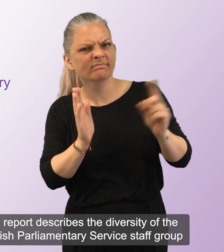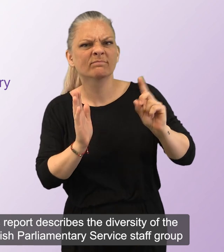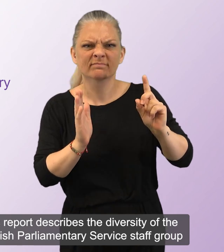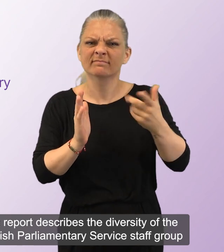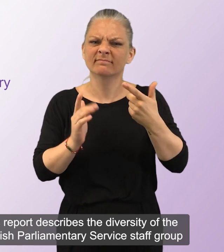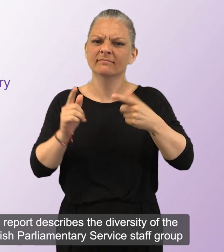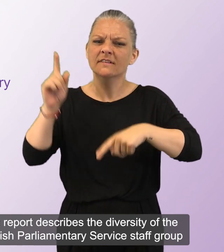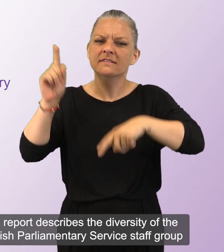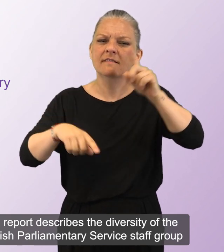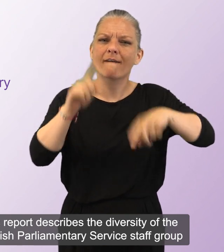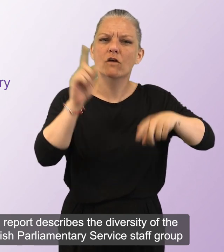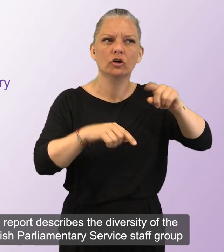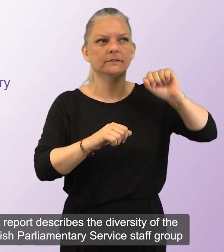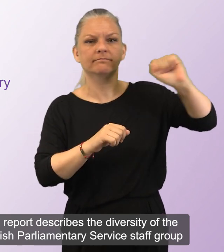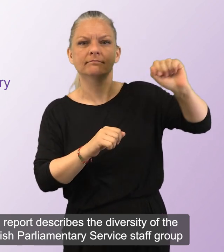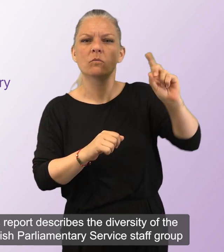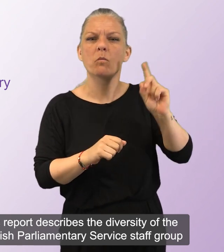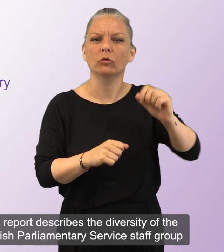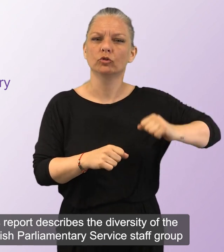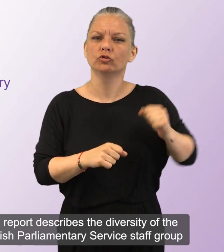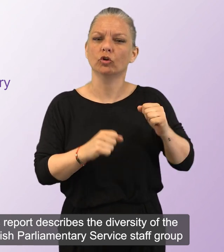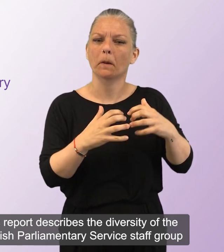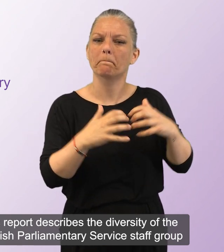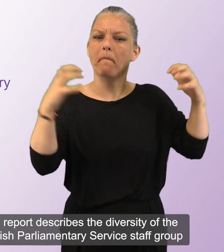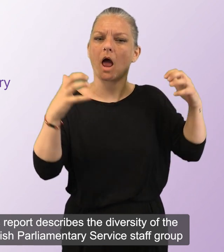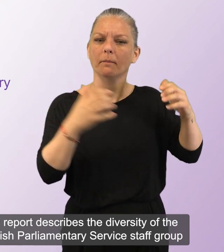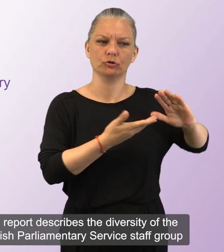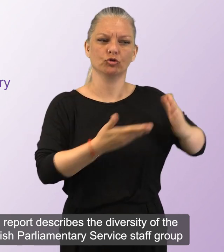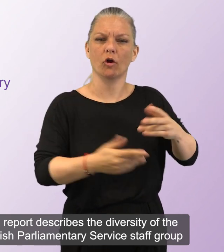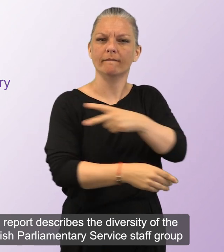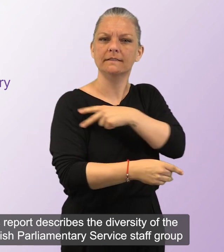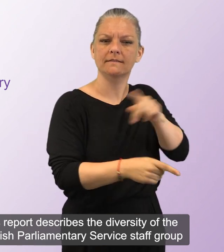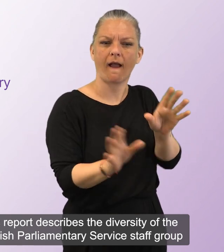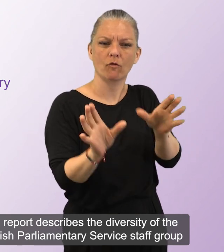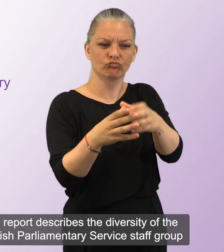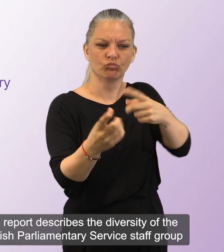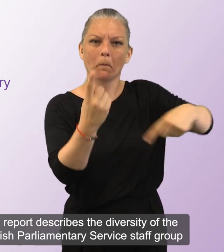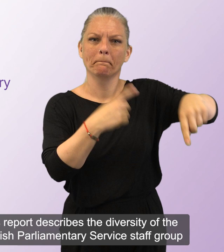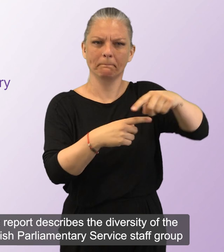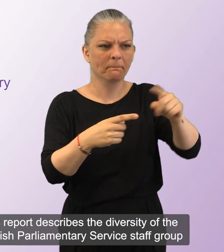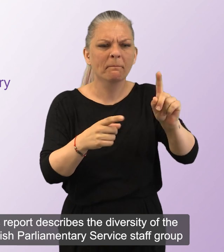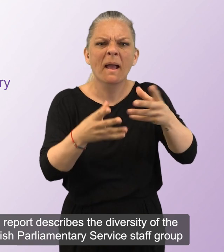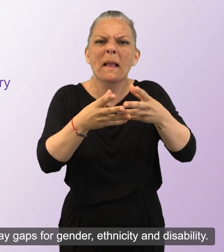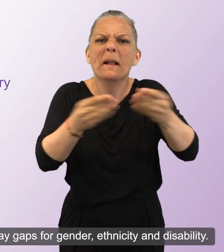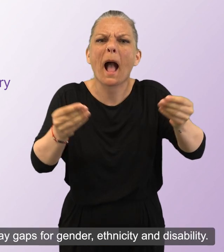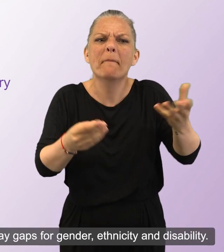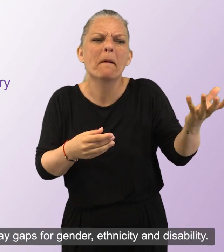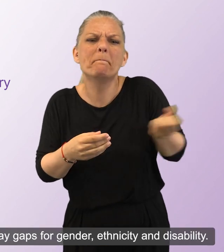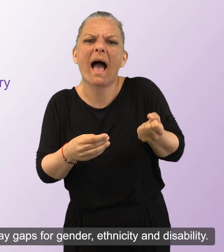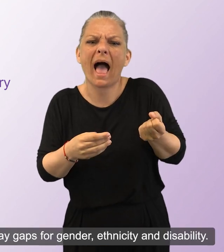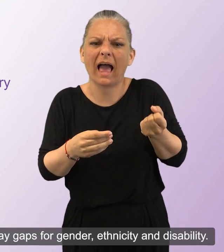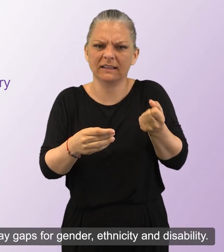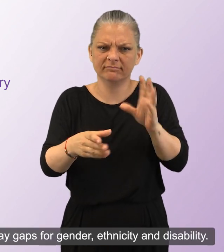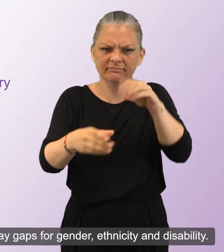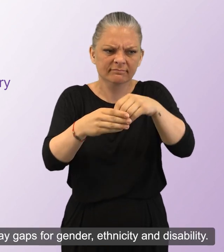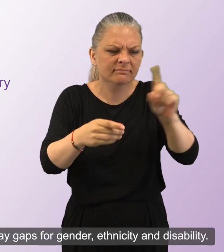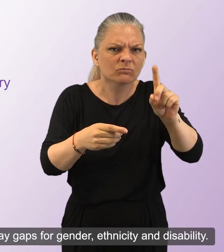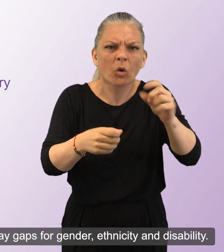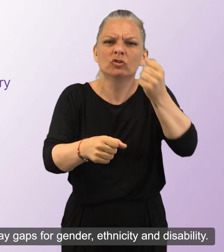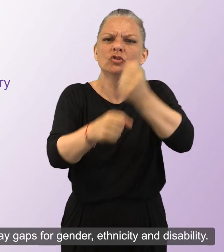This report describes the diversity of the Scottish Parliamentary Service Staff Group and any pay gaps for gender, ethnicity